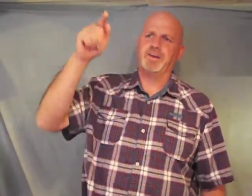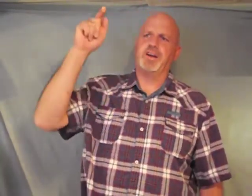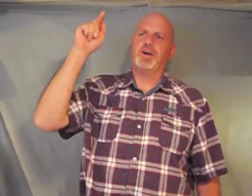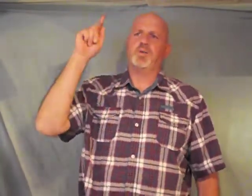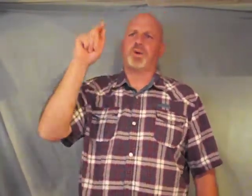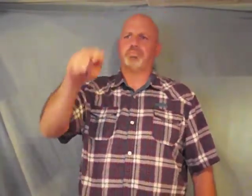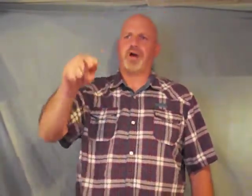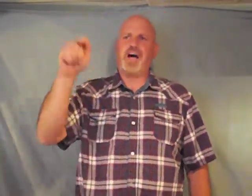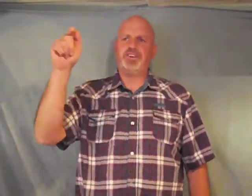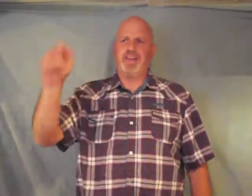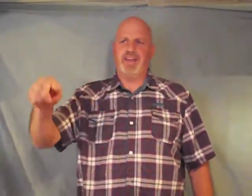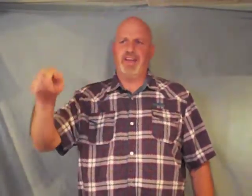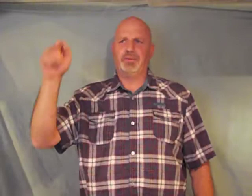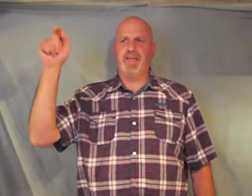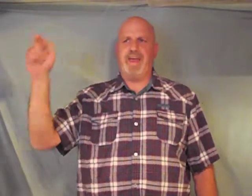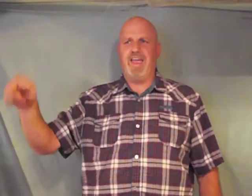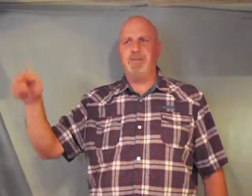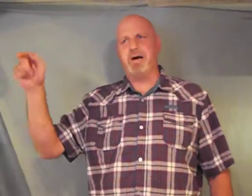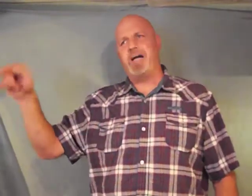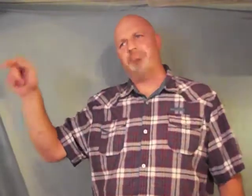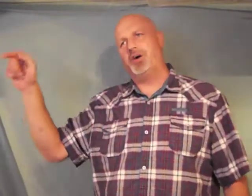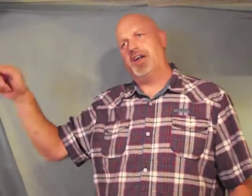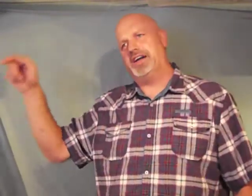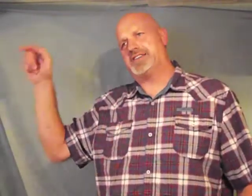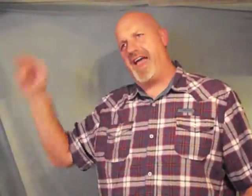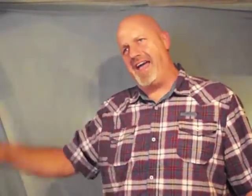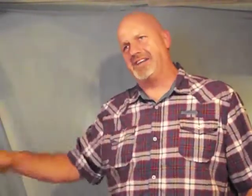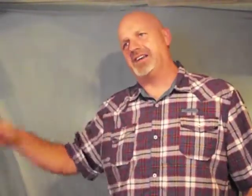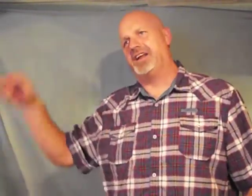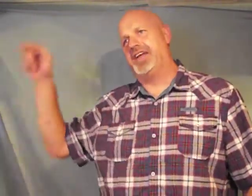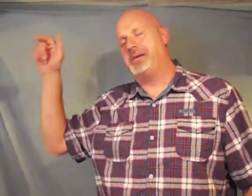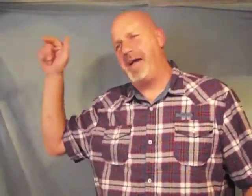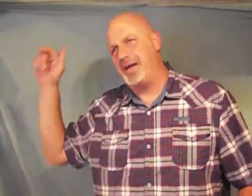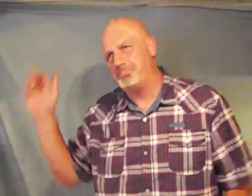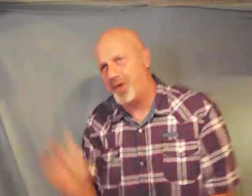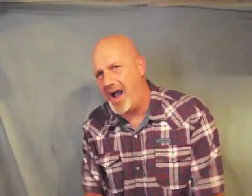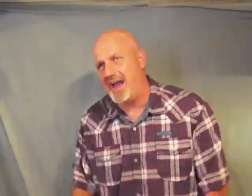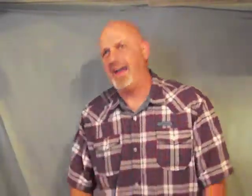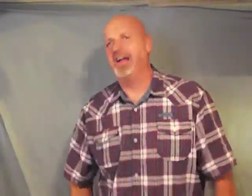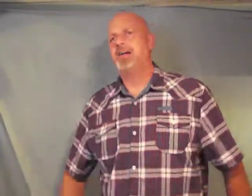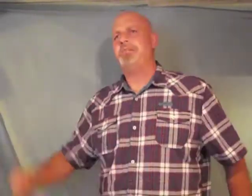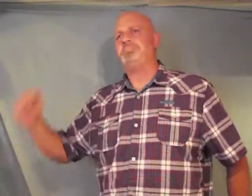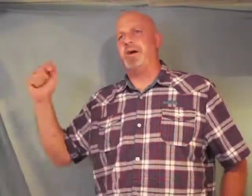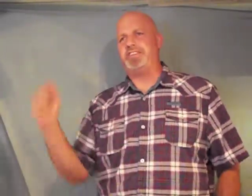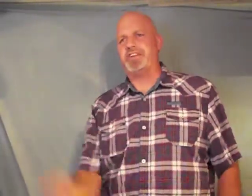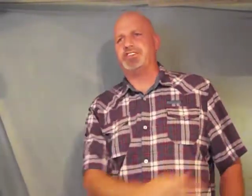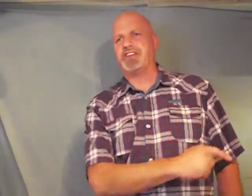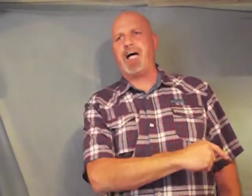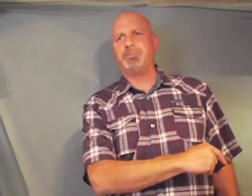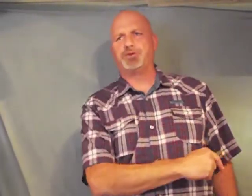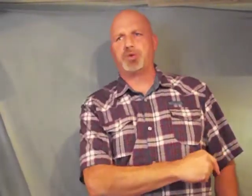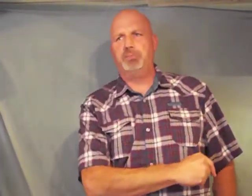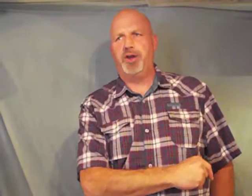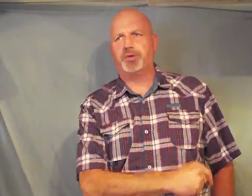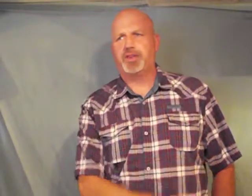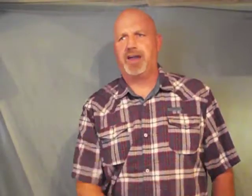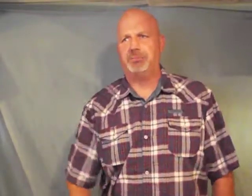were brought to him that he might put his hands on them and pray but the disciples rebuked them but